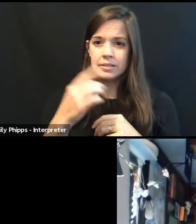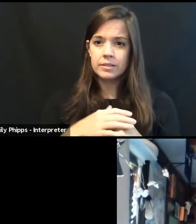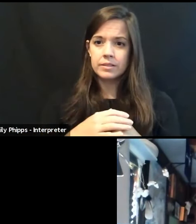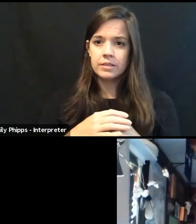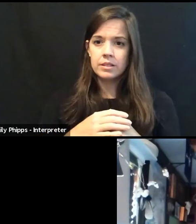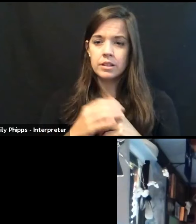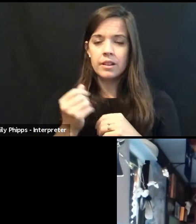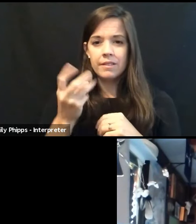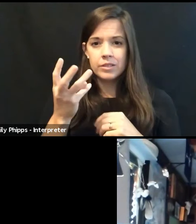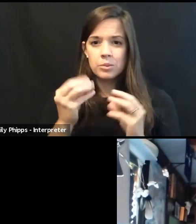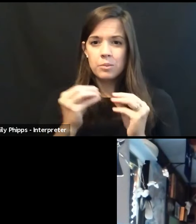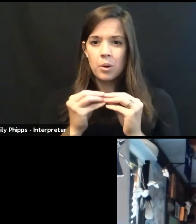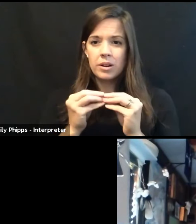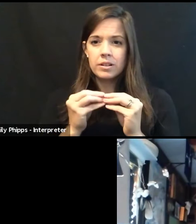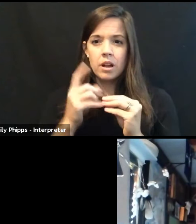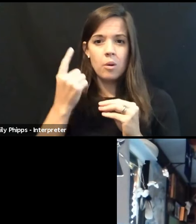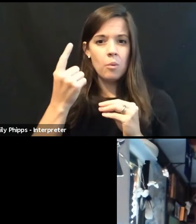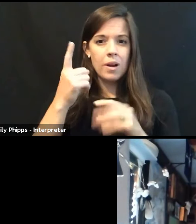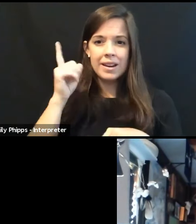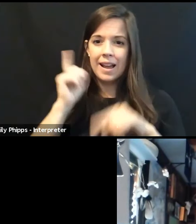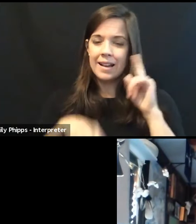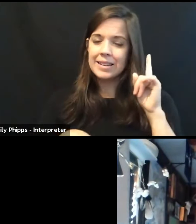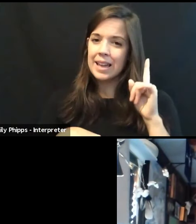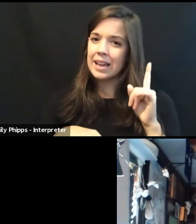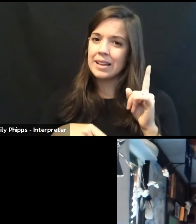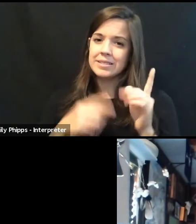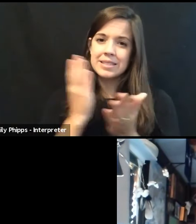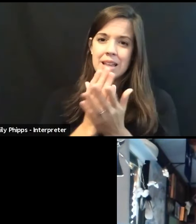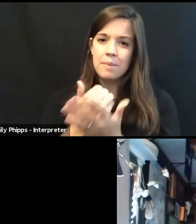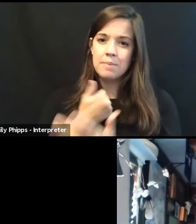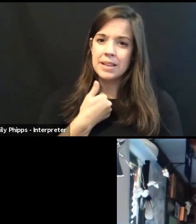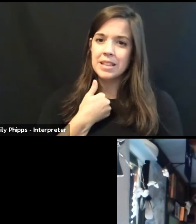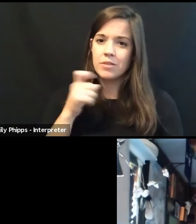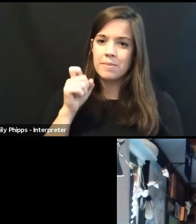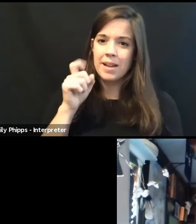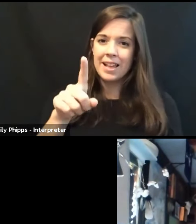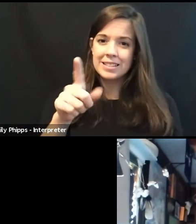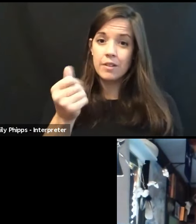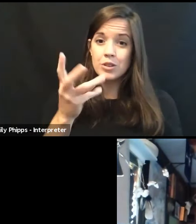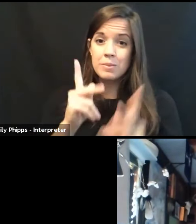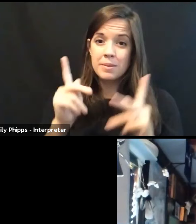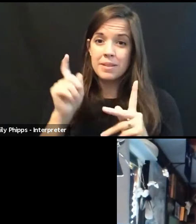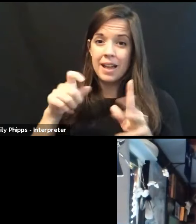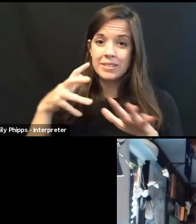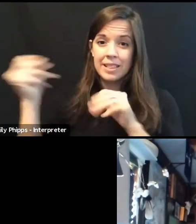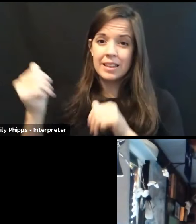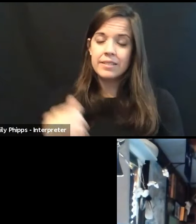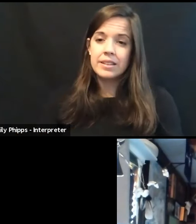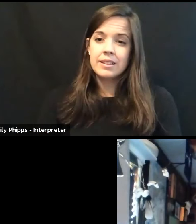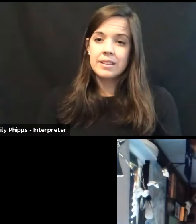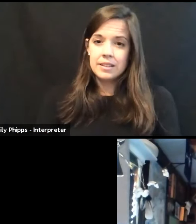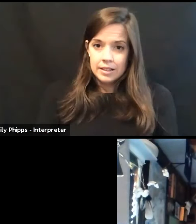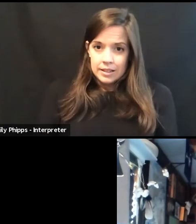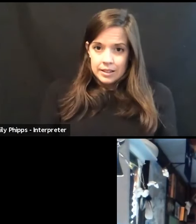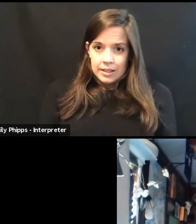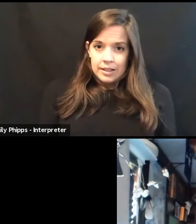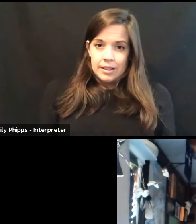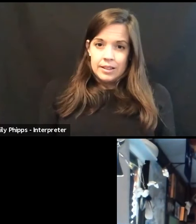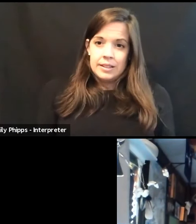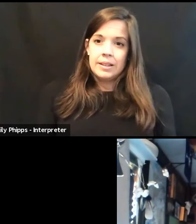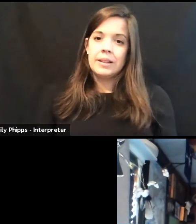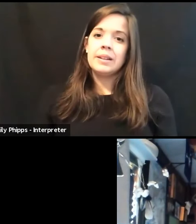questions, but one of them I cannot resist asking, even if a few people have to leave. So this will be our closing question.